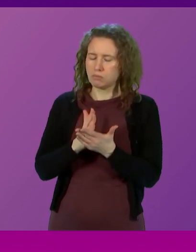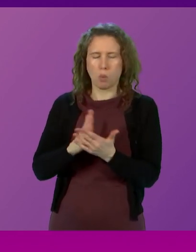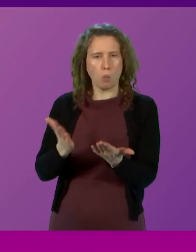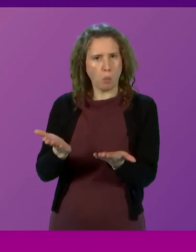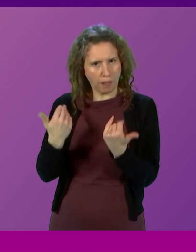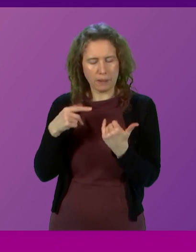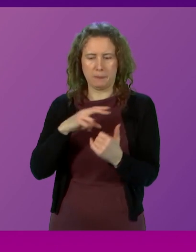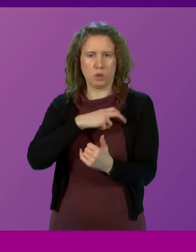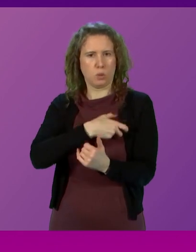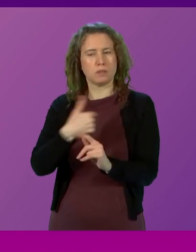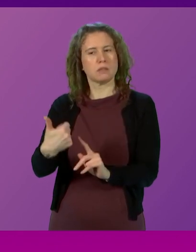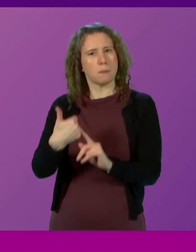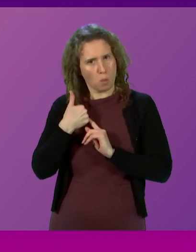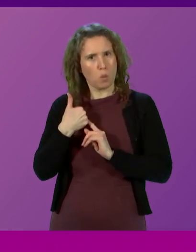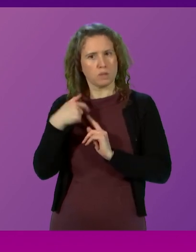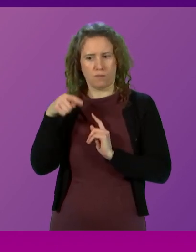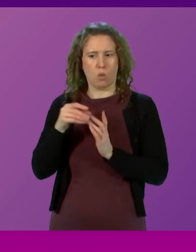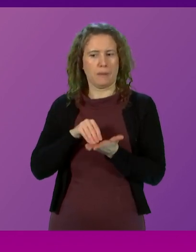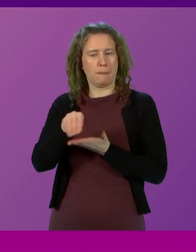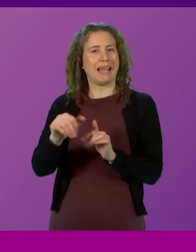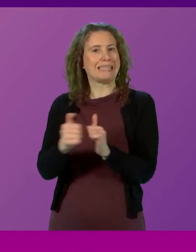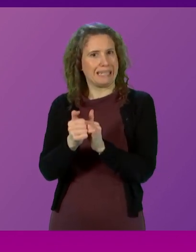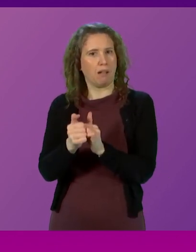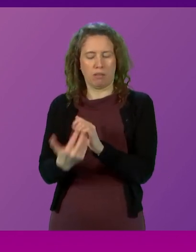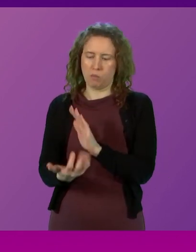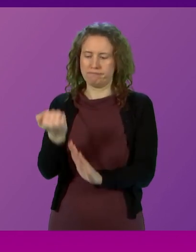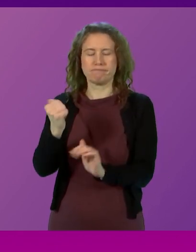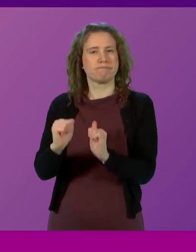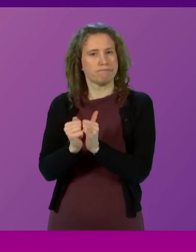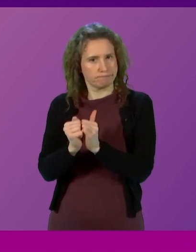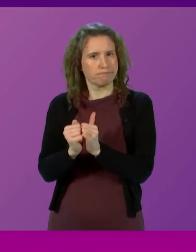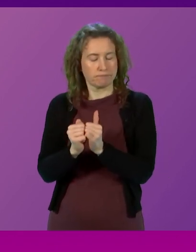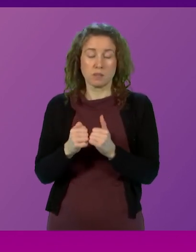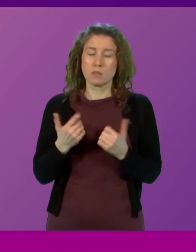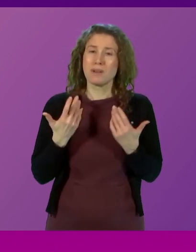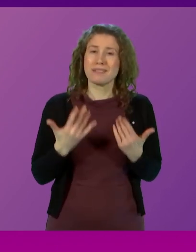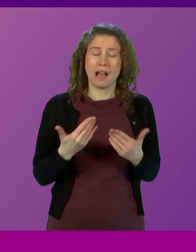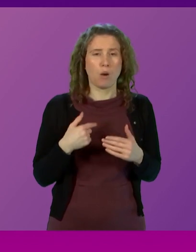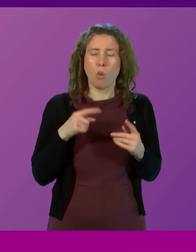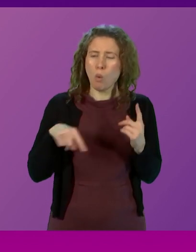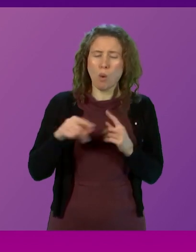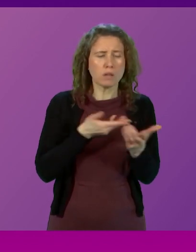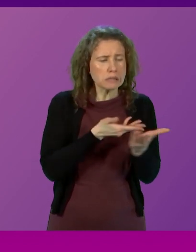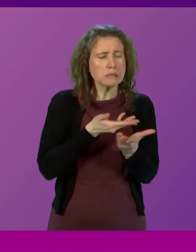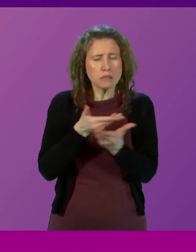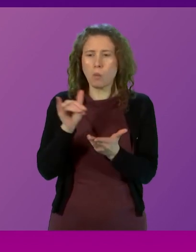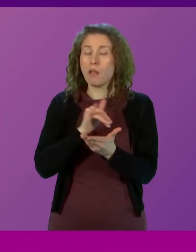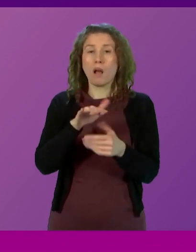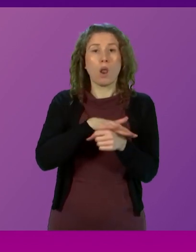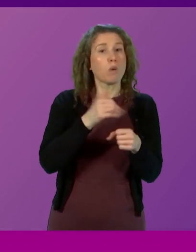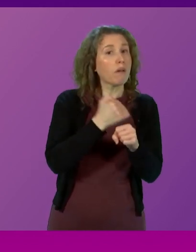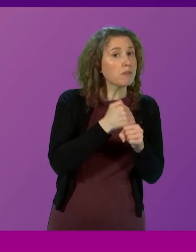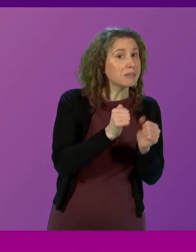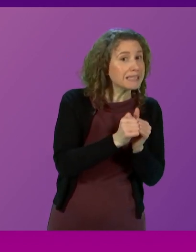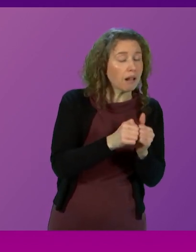the trade union support for the pay deals that we have put forward and we are working in all these deals whether it's the local government deal